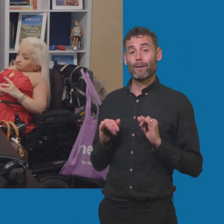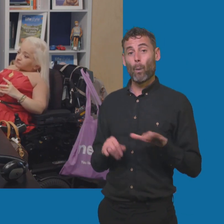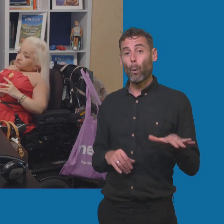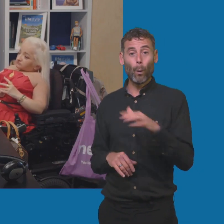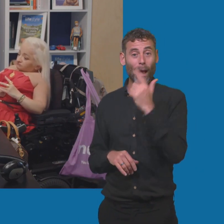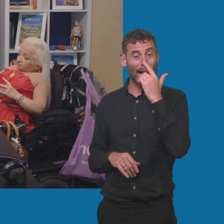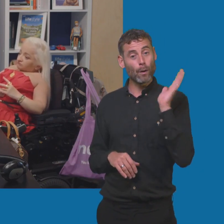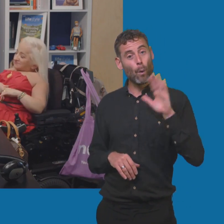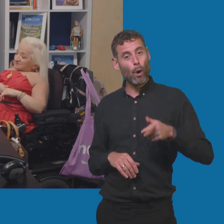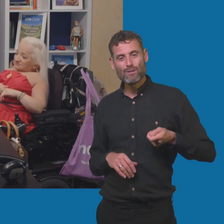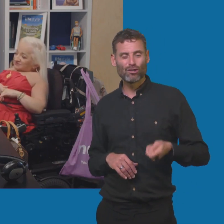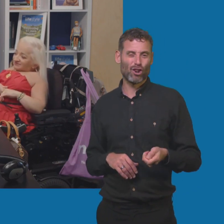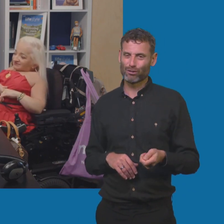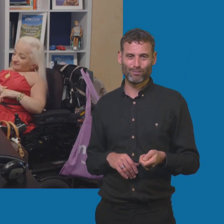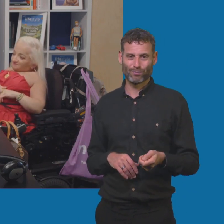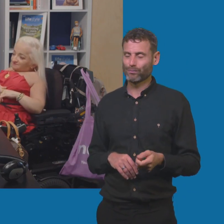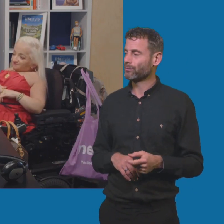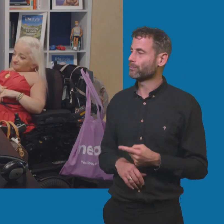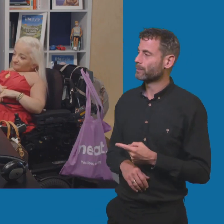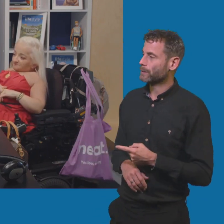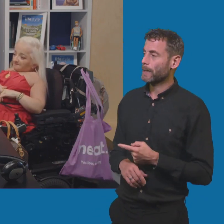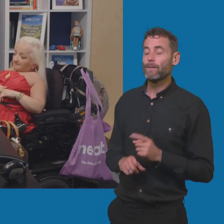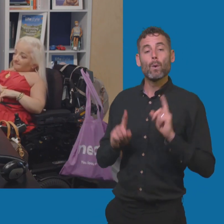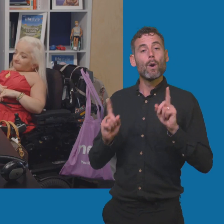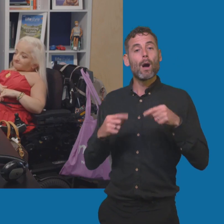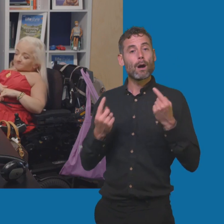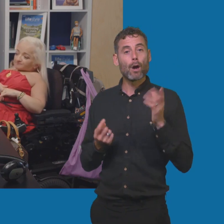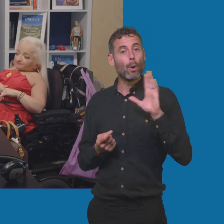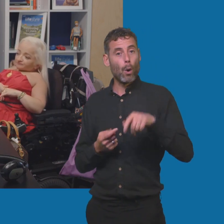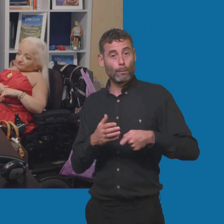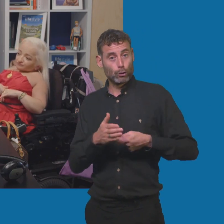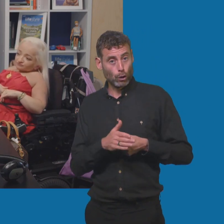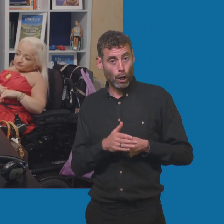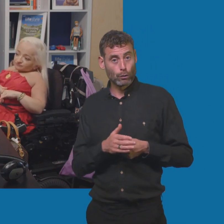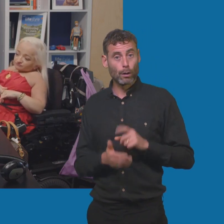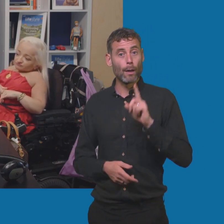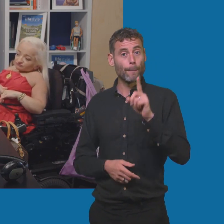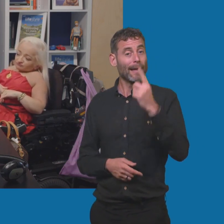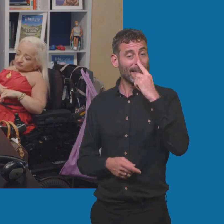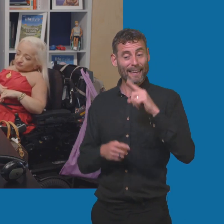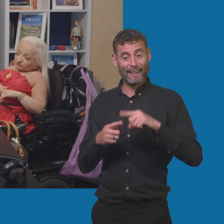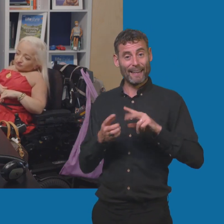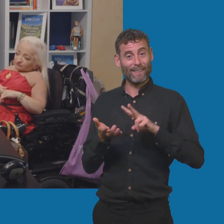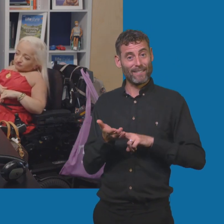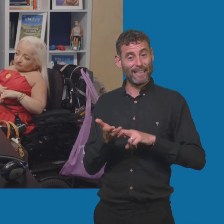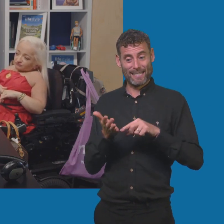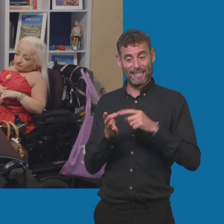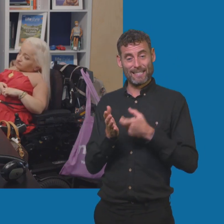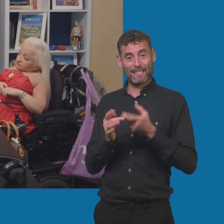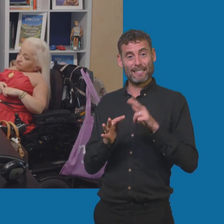that. So that is a shame. If you do charge from home and you can get one of those EV tariffs, you can charge a car for as little as £4.50. Very cheap. That